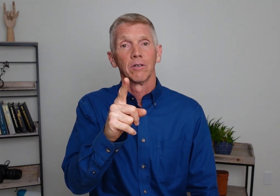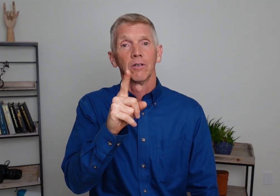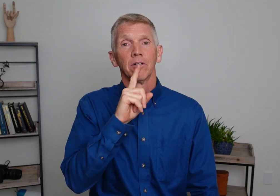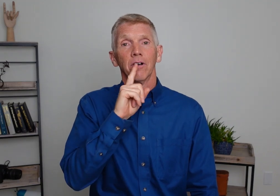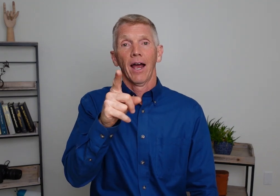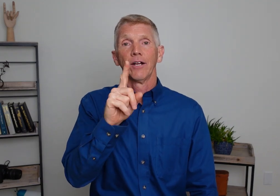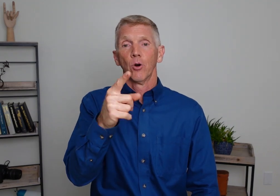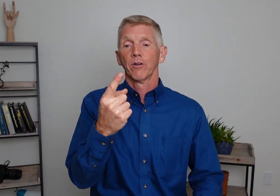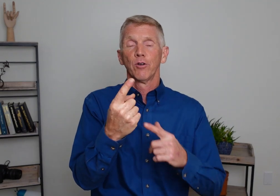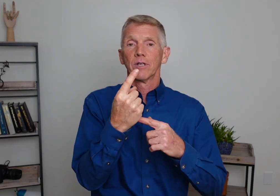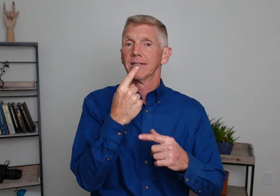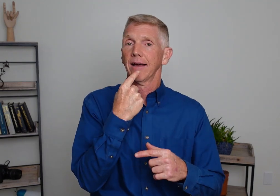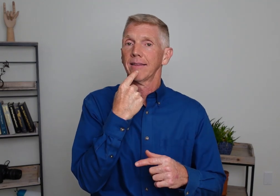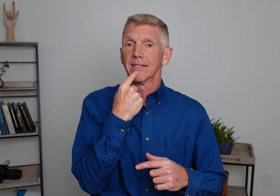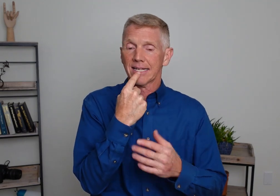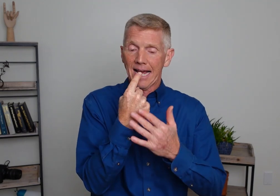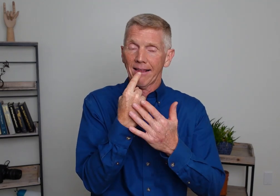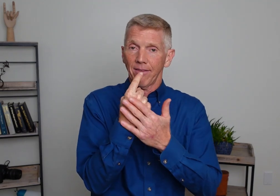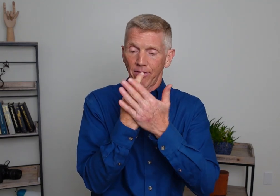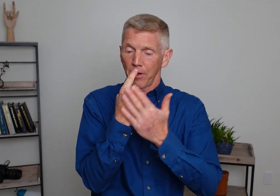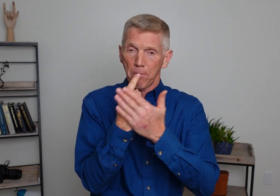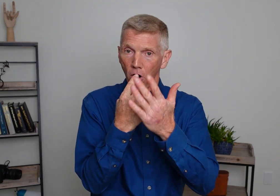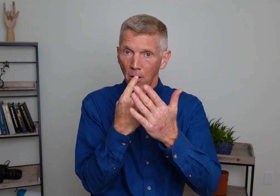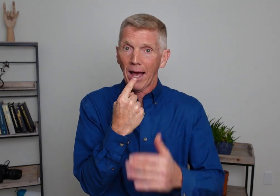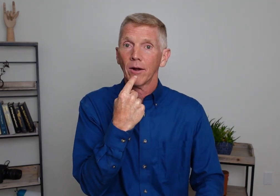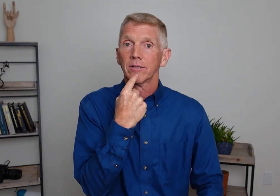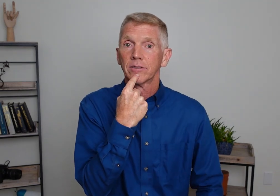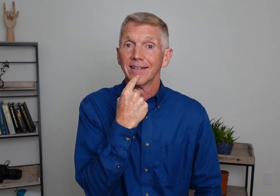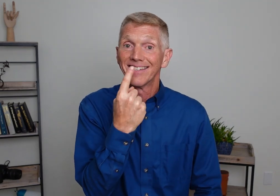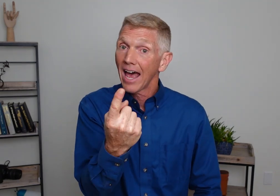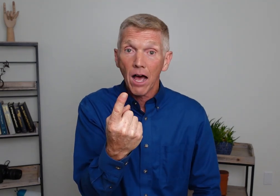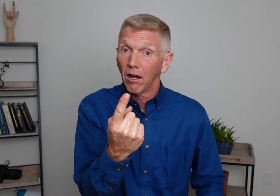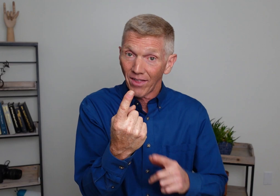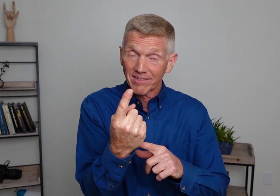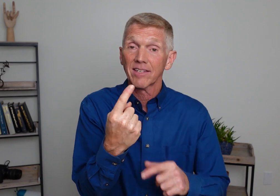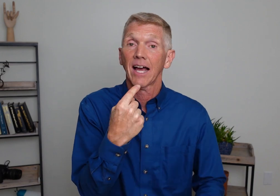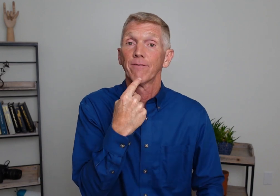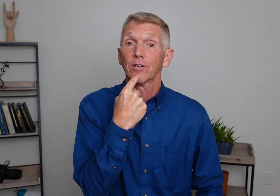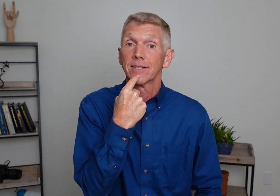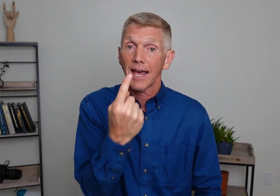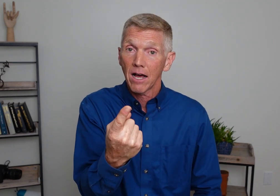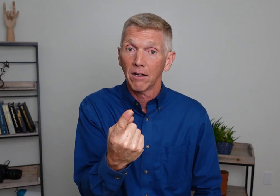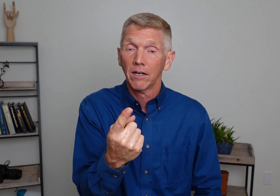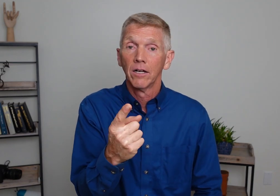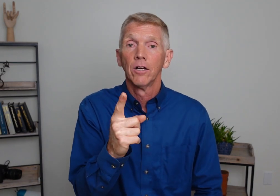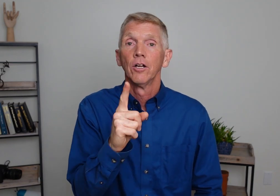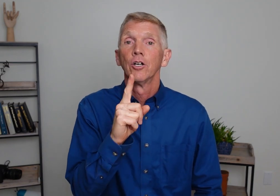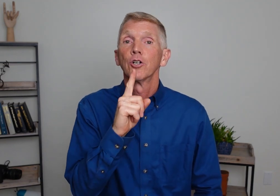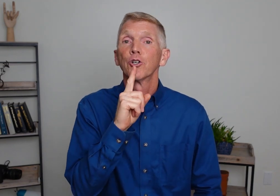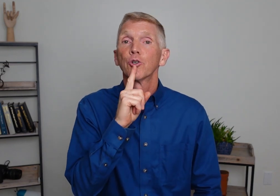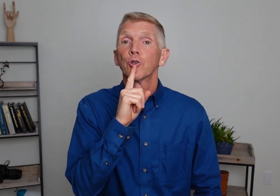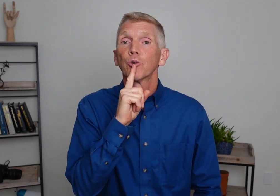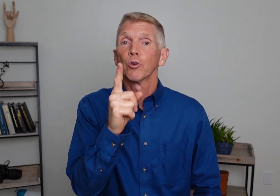All right. Don't confuse it. It's not like this. It's not the palm out to tell. That's the sign for tell. True.